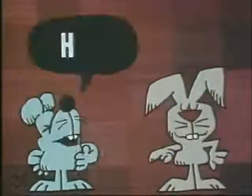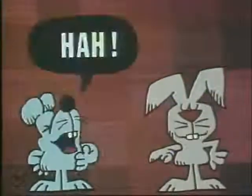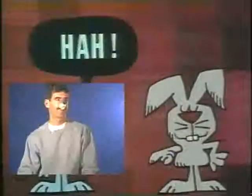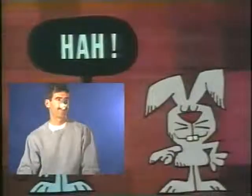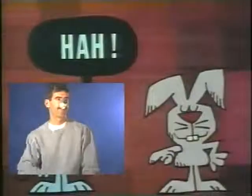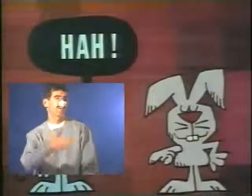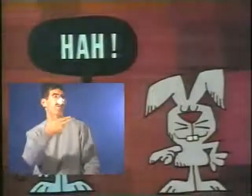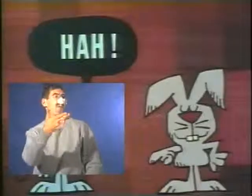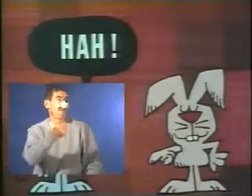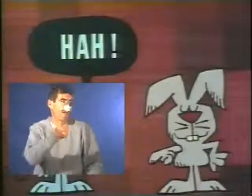Ha!